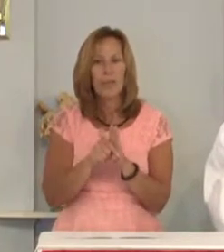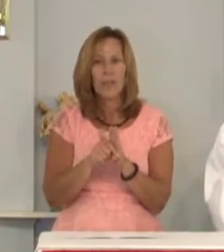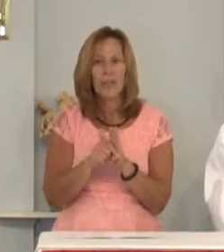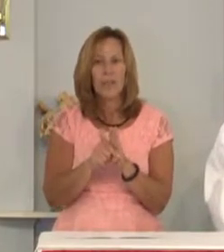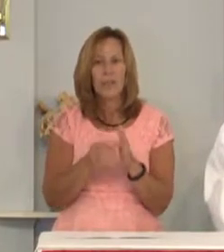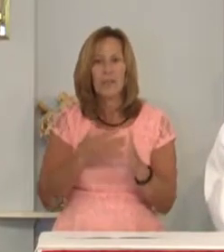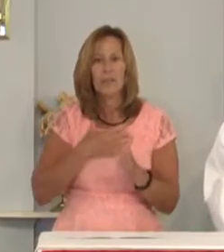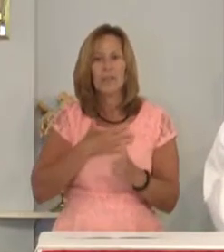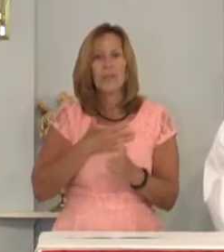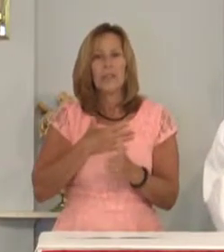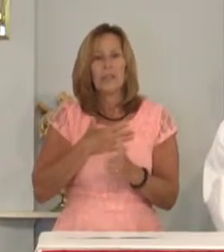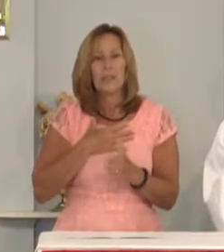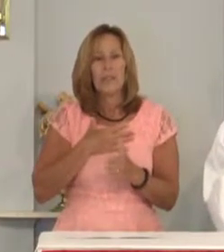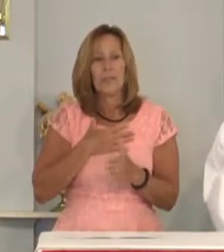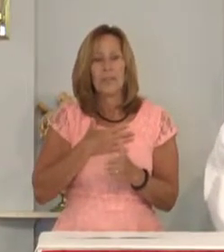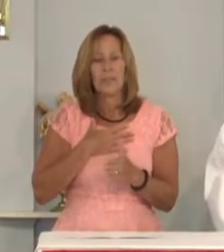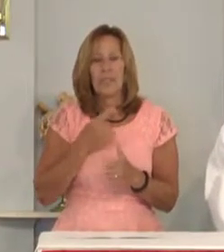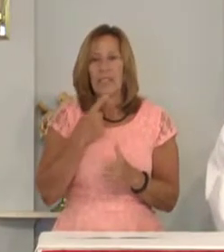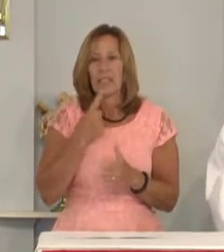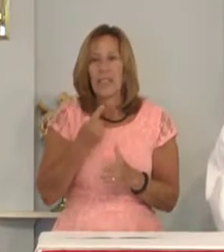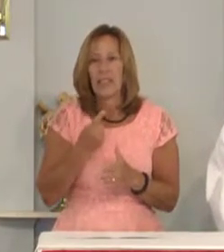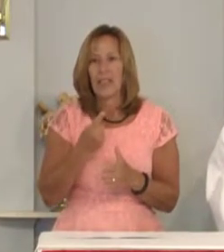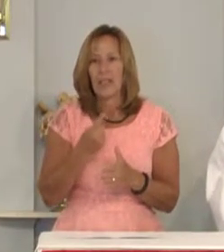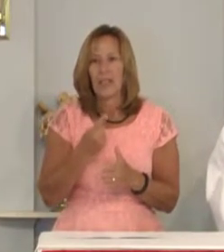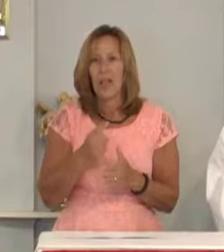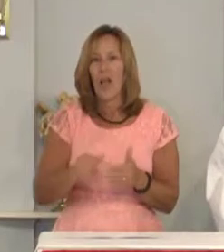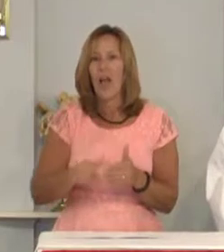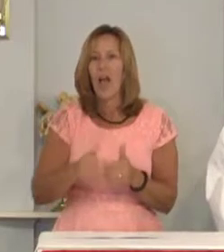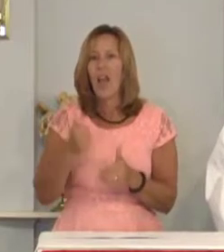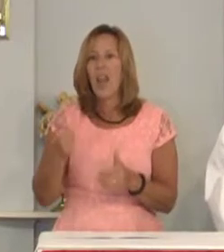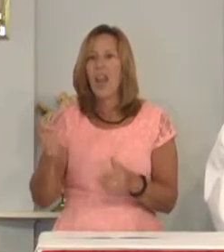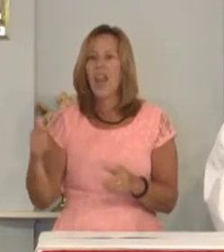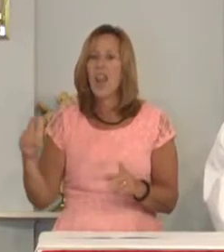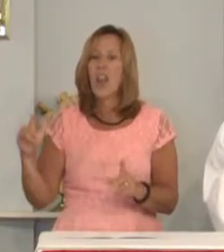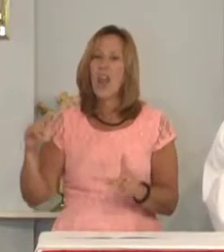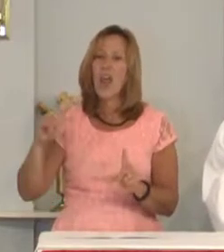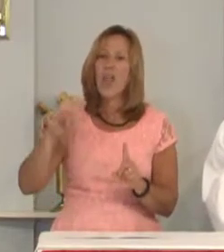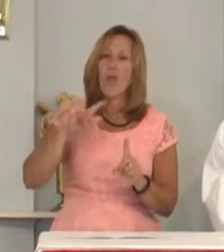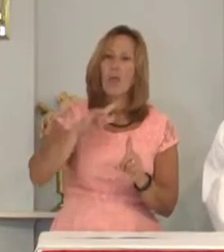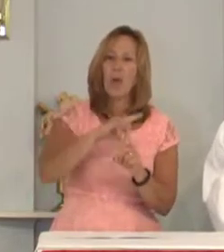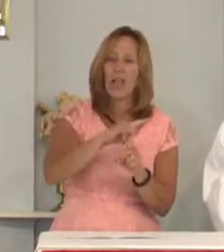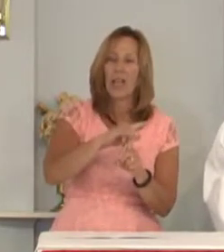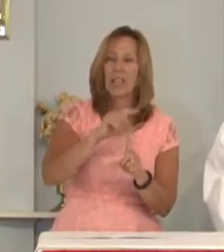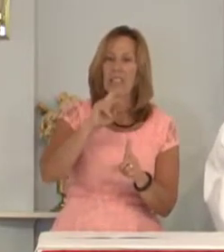gasped and said another one just hit.